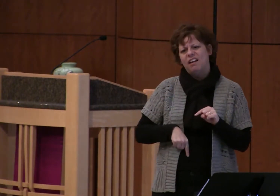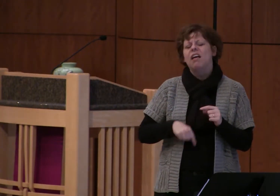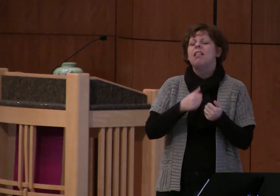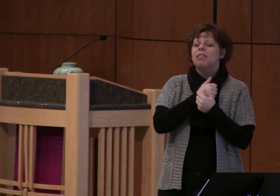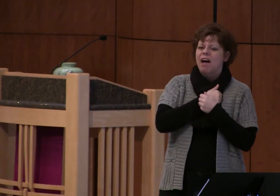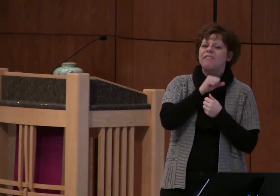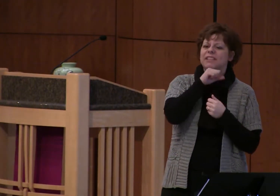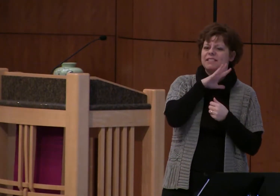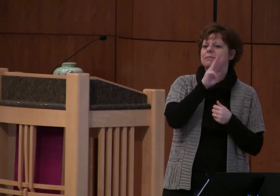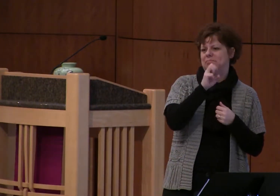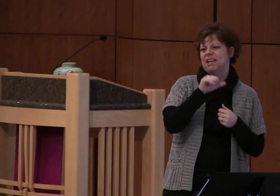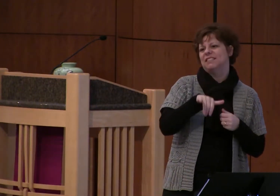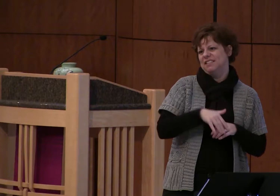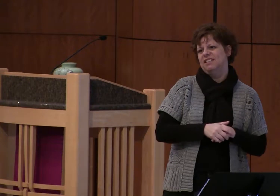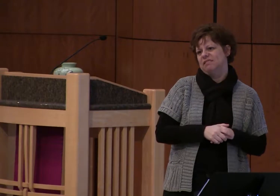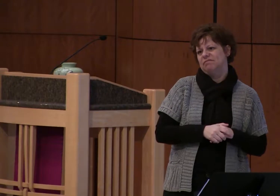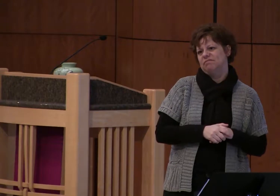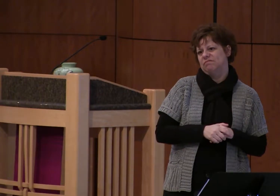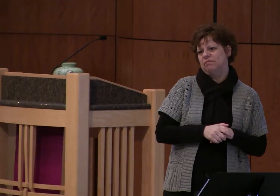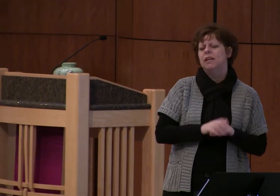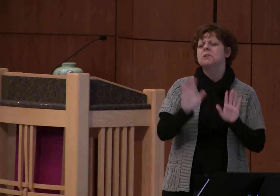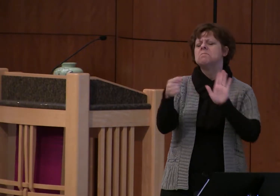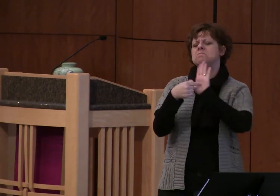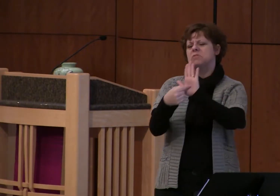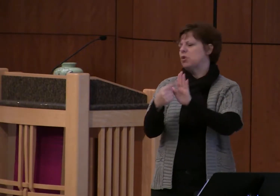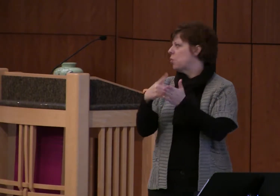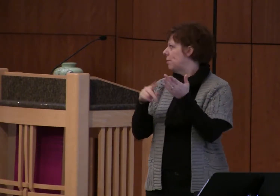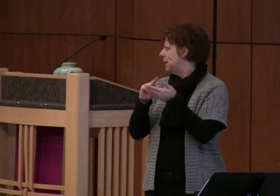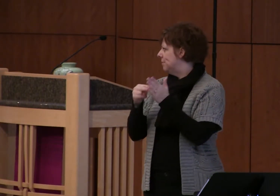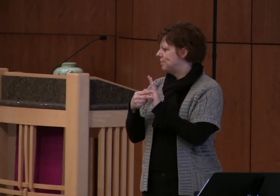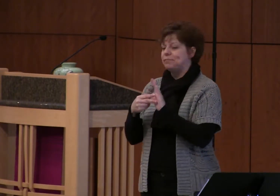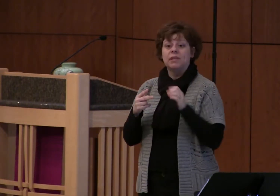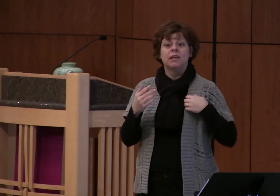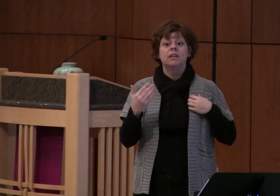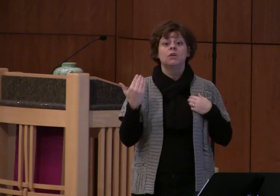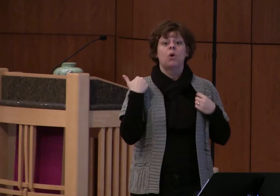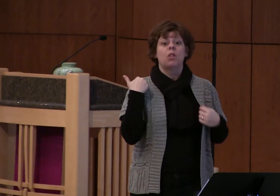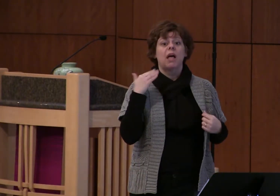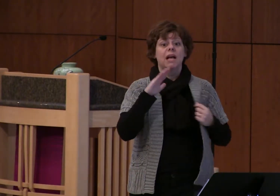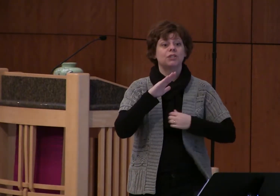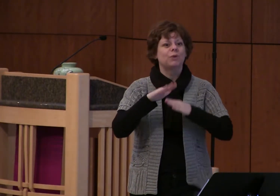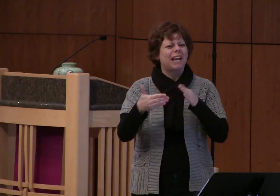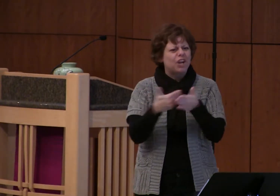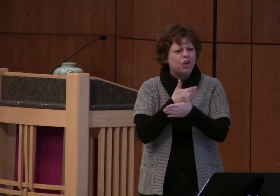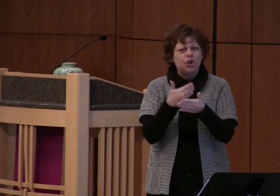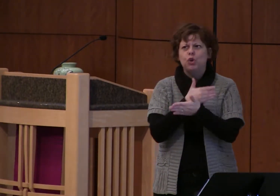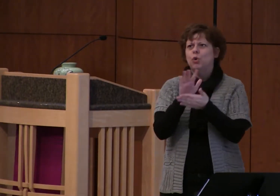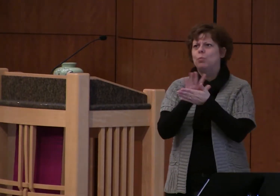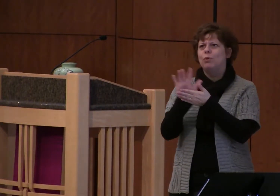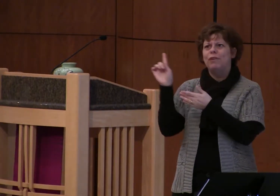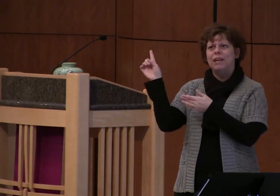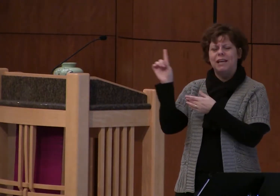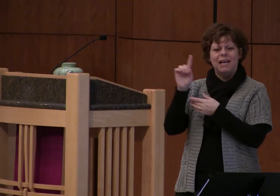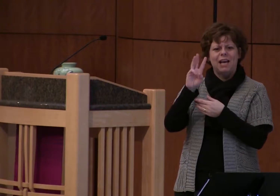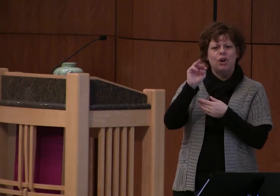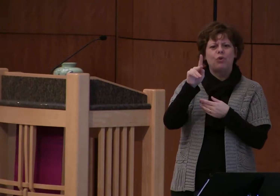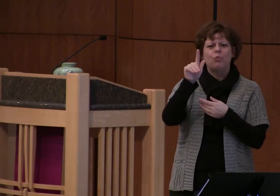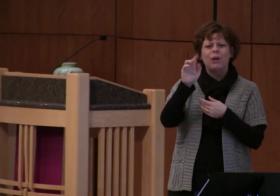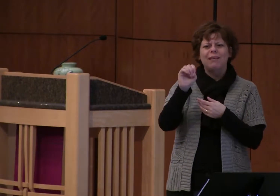let me try to show you what i mean last weekend a new movie was released from disney the wrinkle and a wrinkle in time